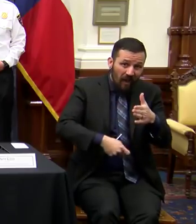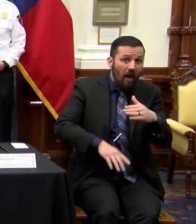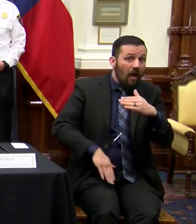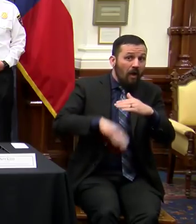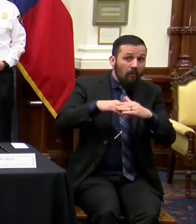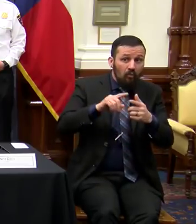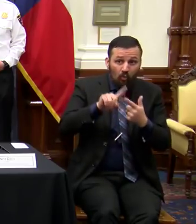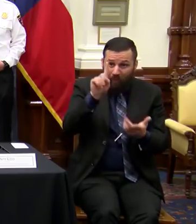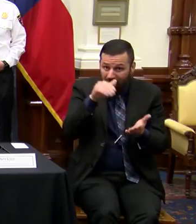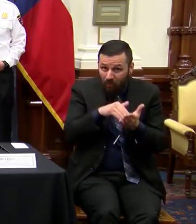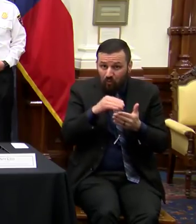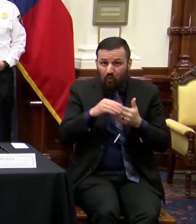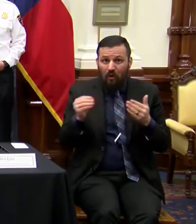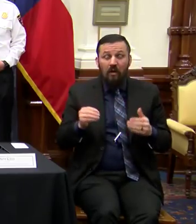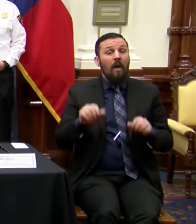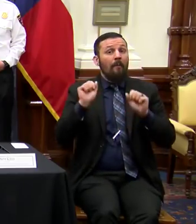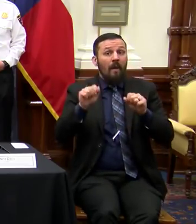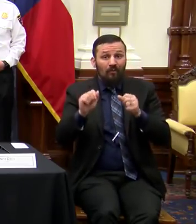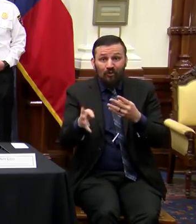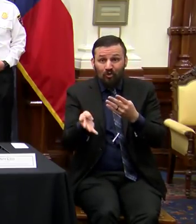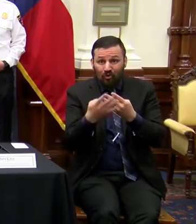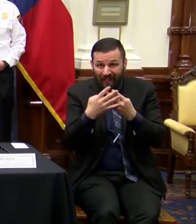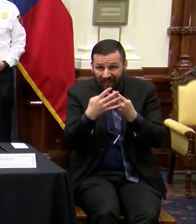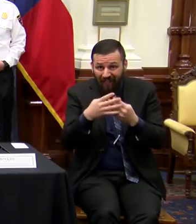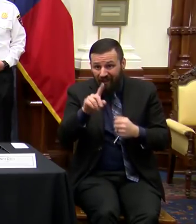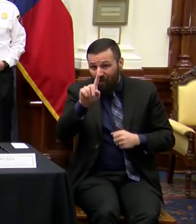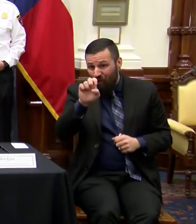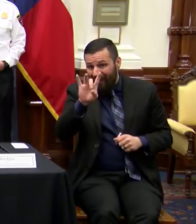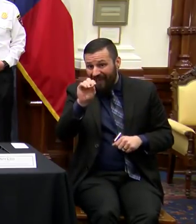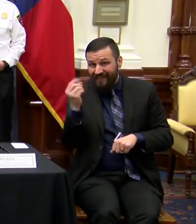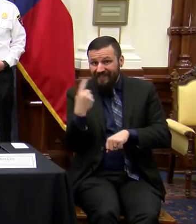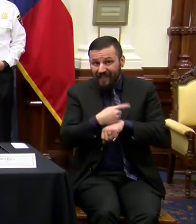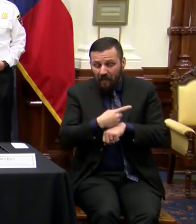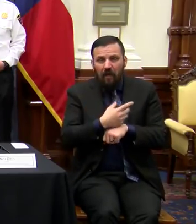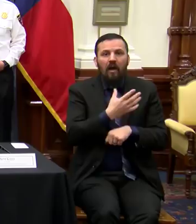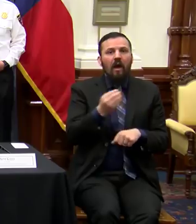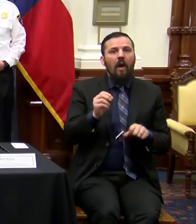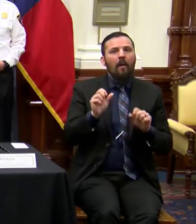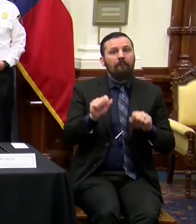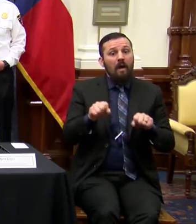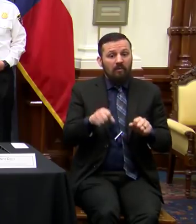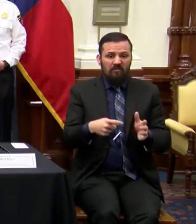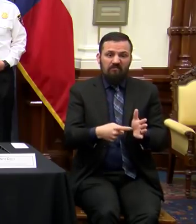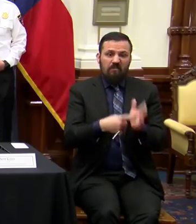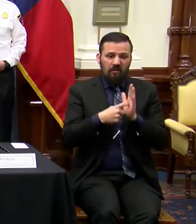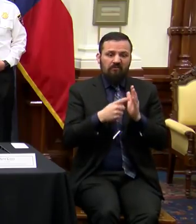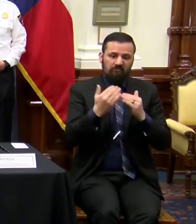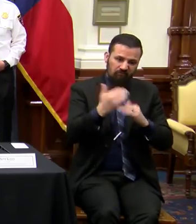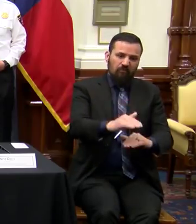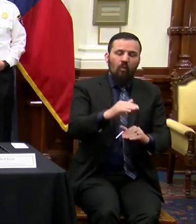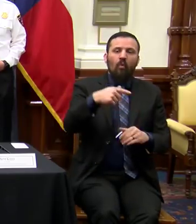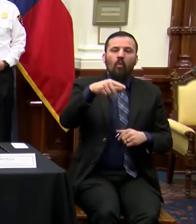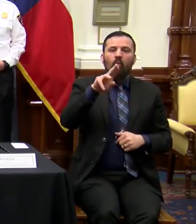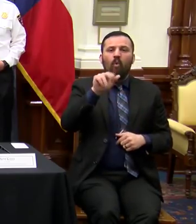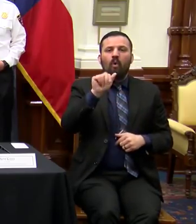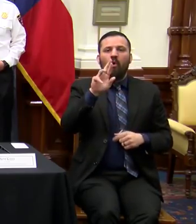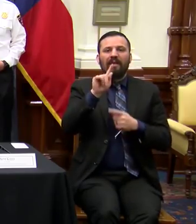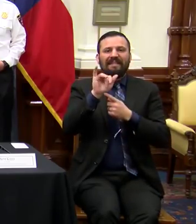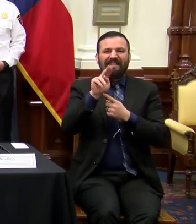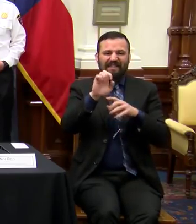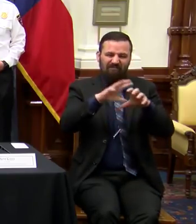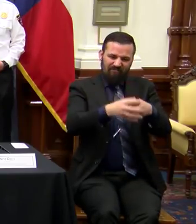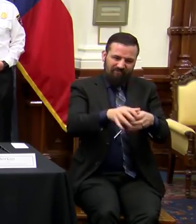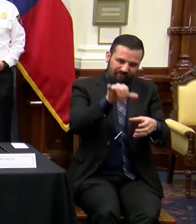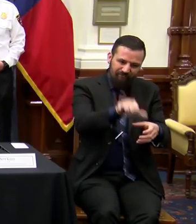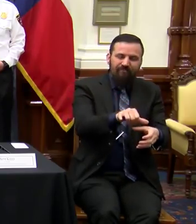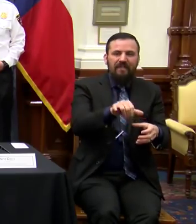,000, potential jail time of 180 days, and potential mandatory quarantine orders from either the